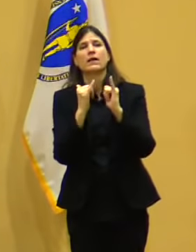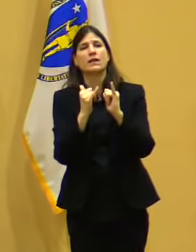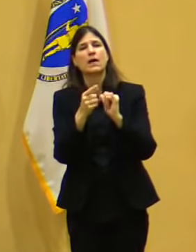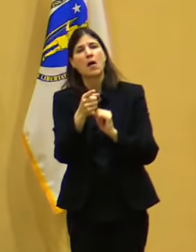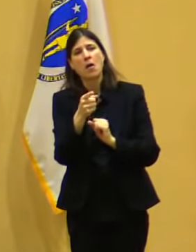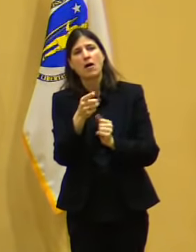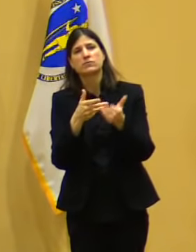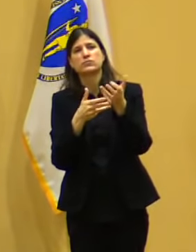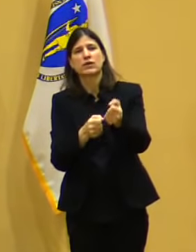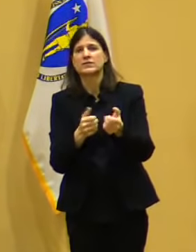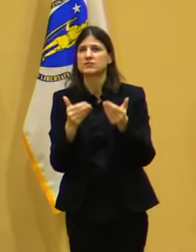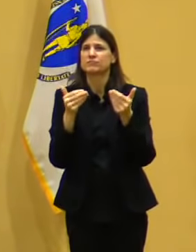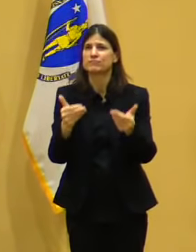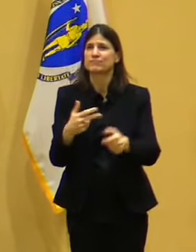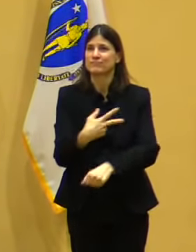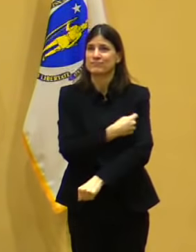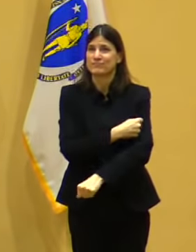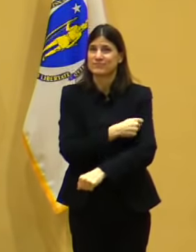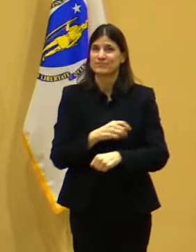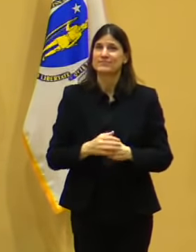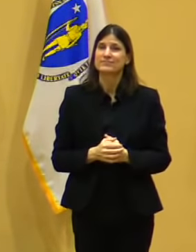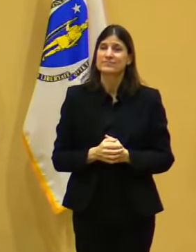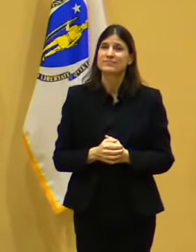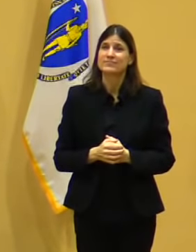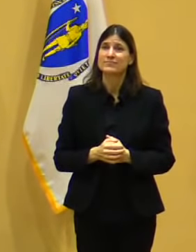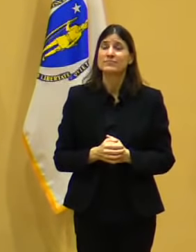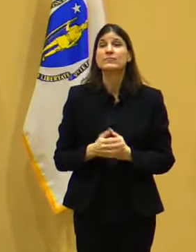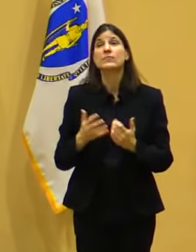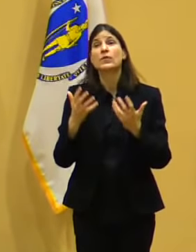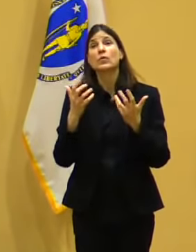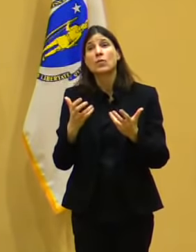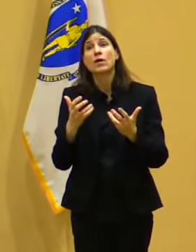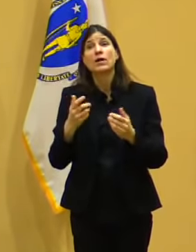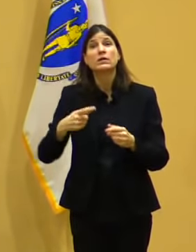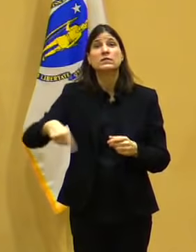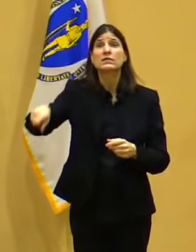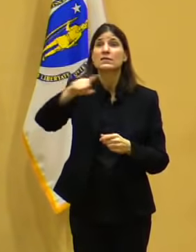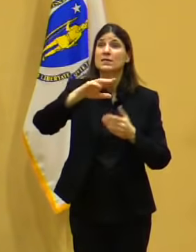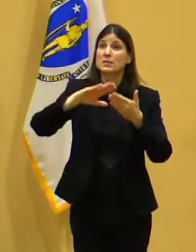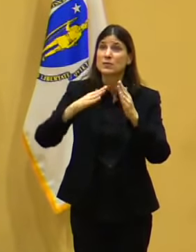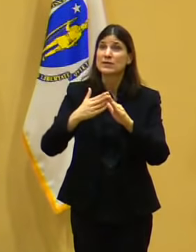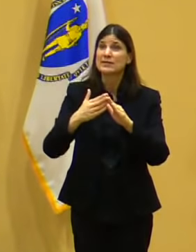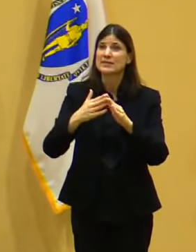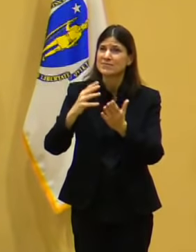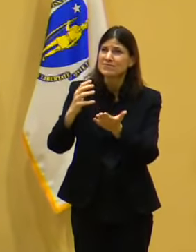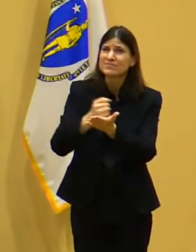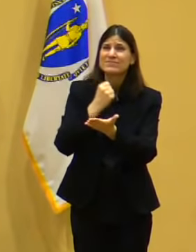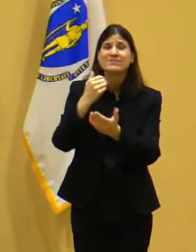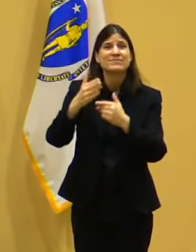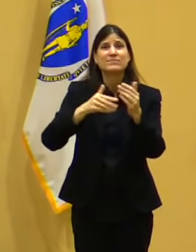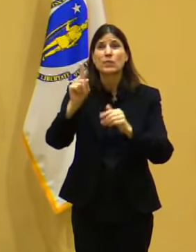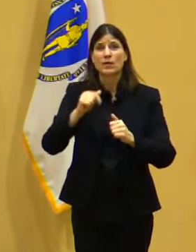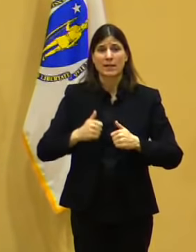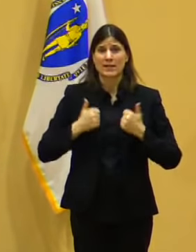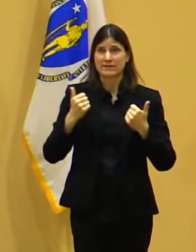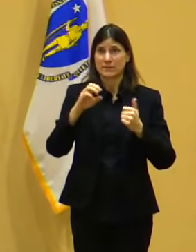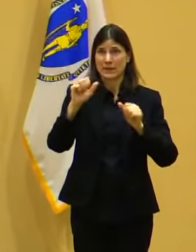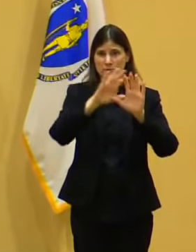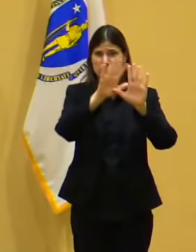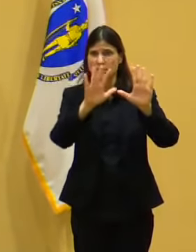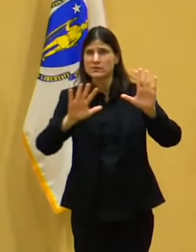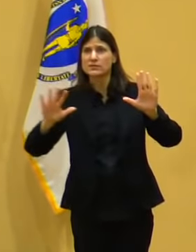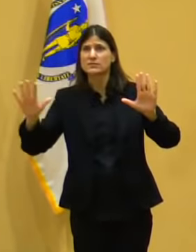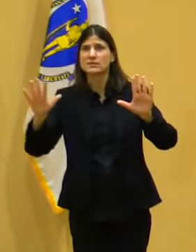vaccine, regardless of where you live, within the constraints associated with supply. There's definitely